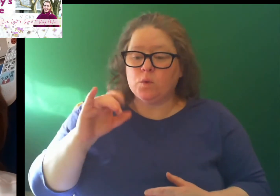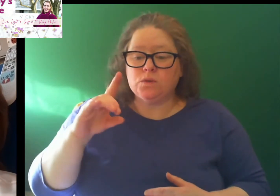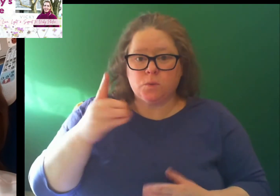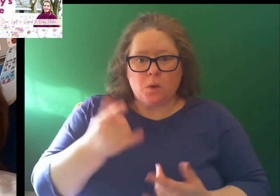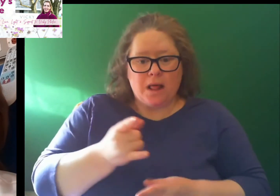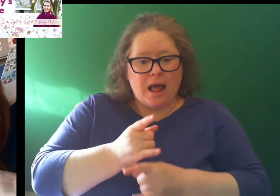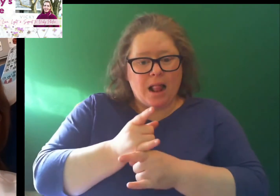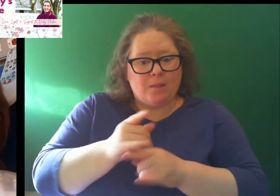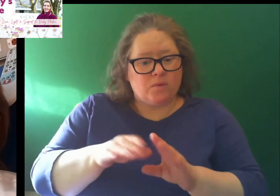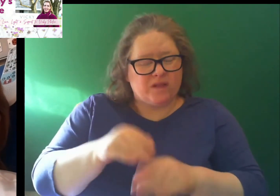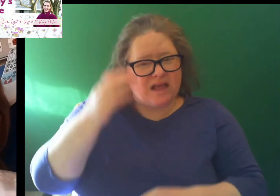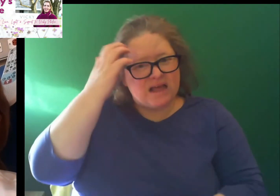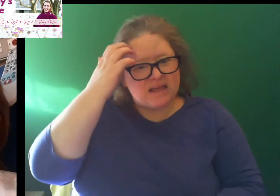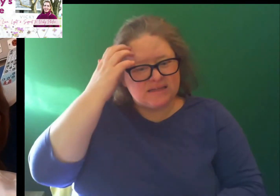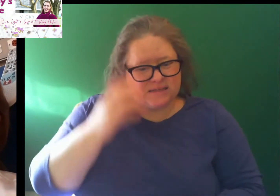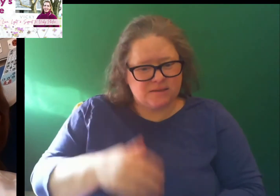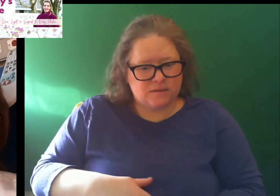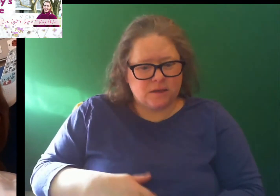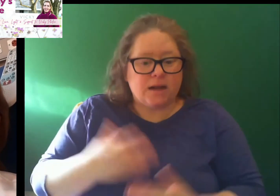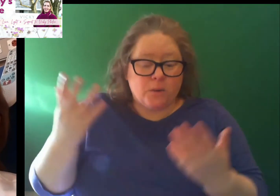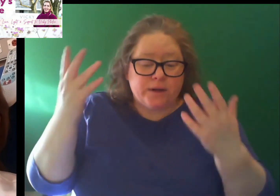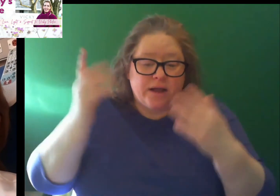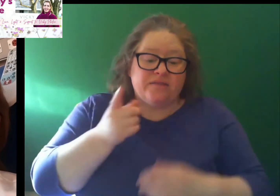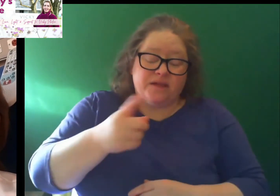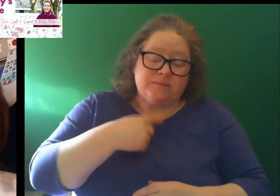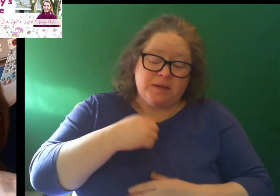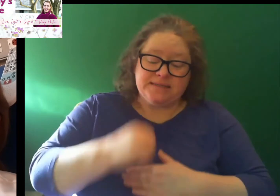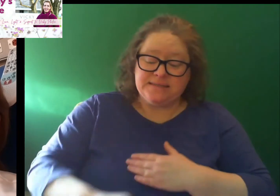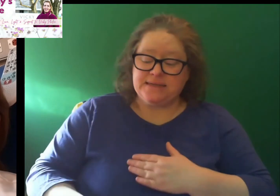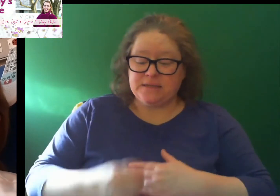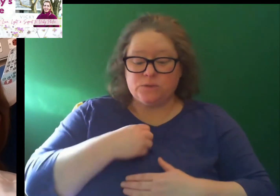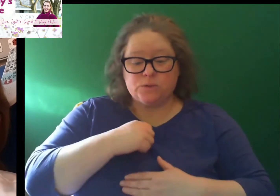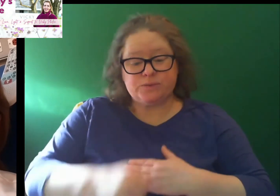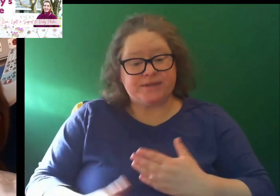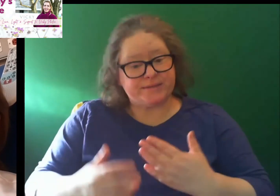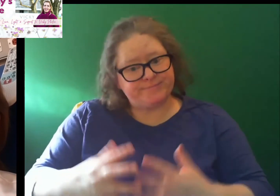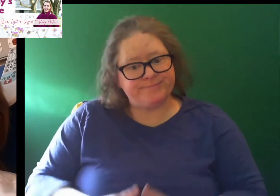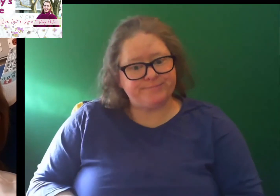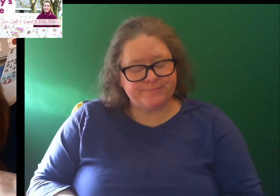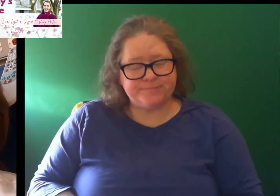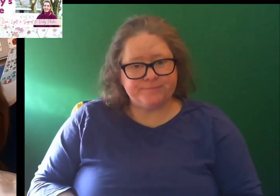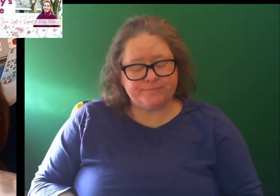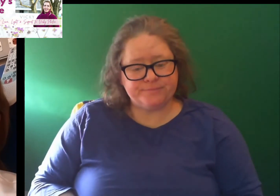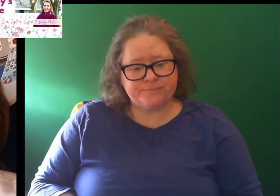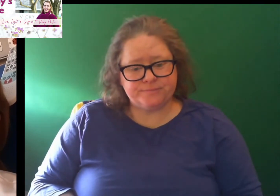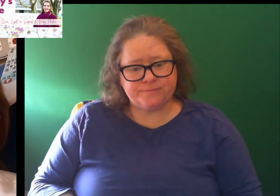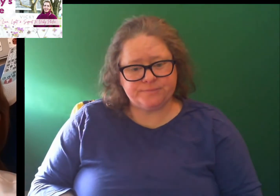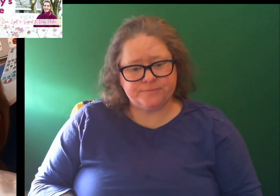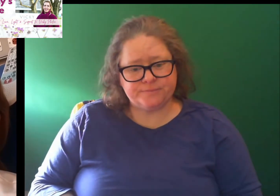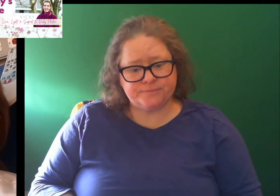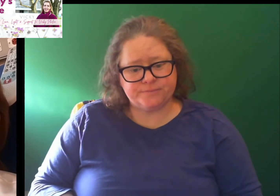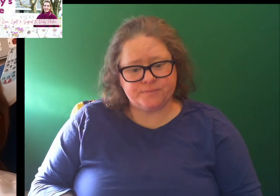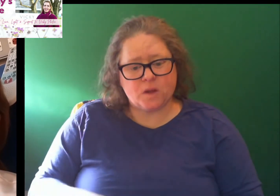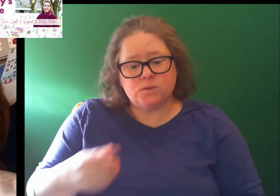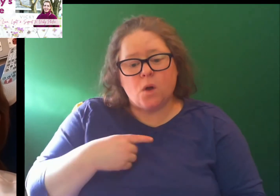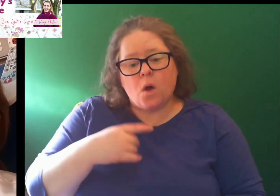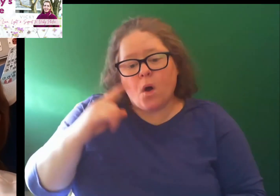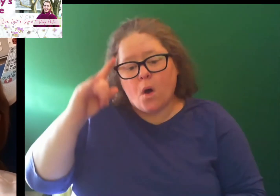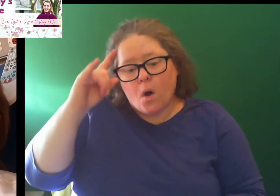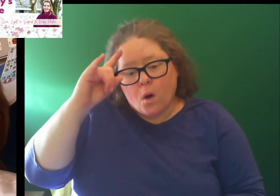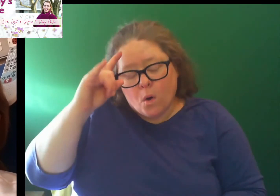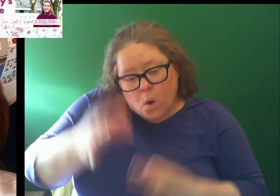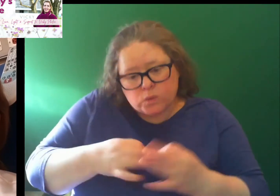help with the headache. Anyway, yeah, that's my day today.